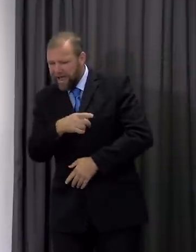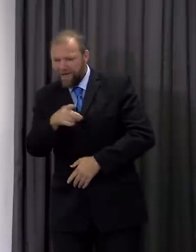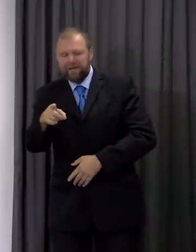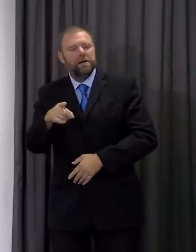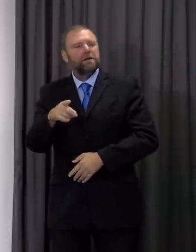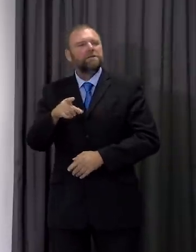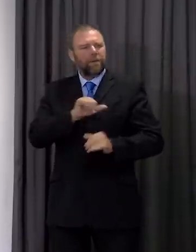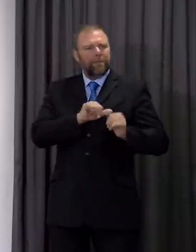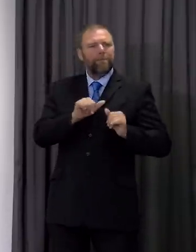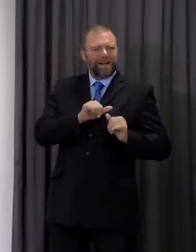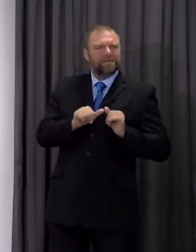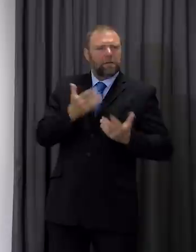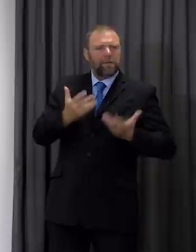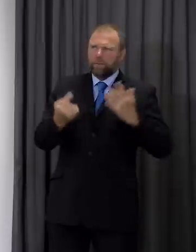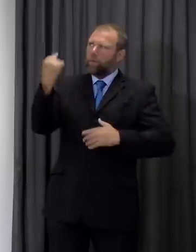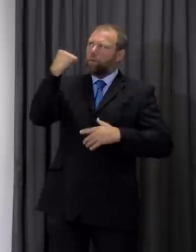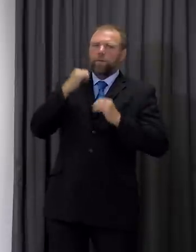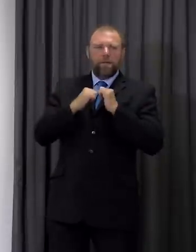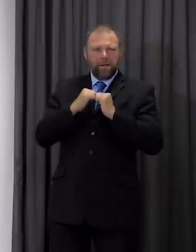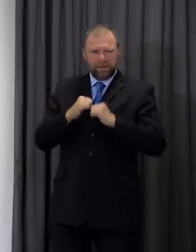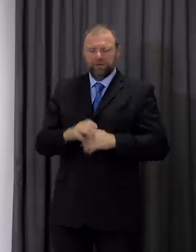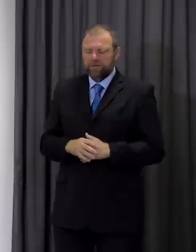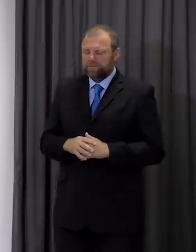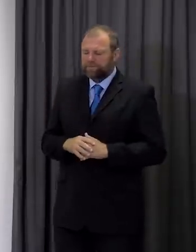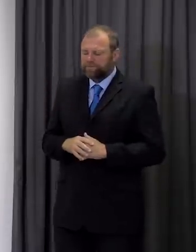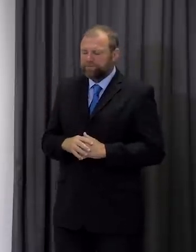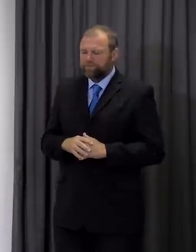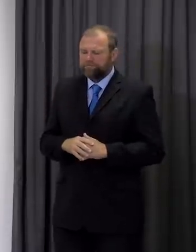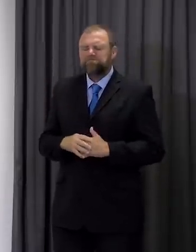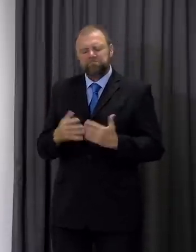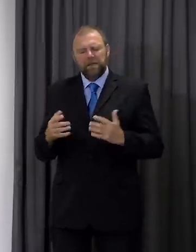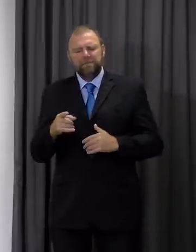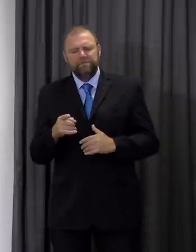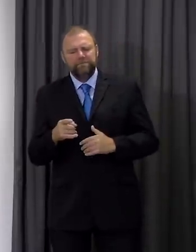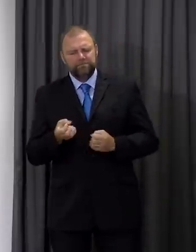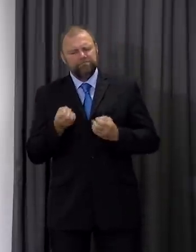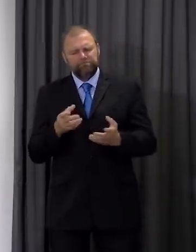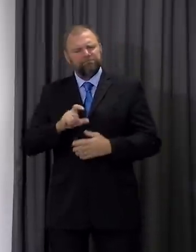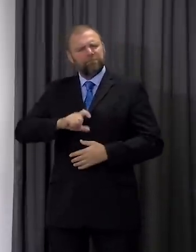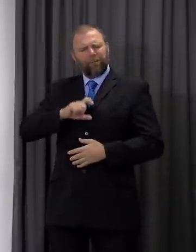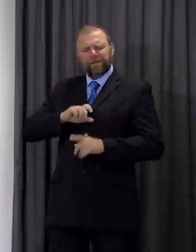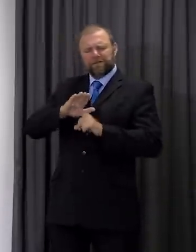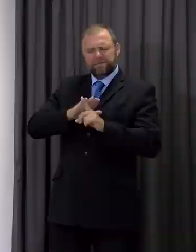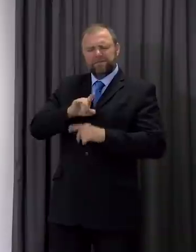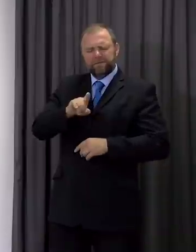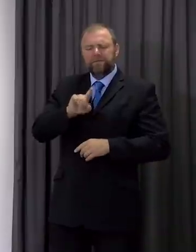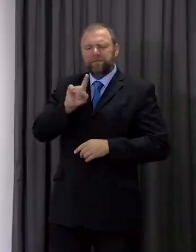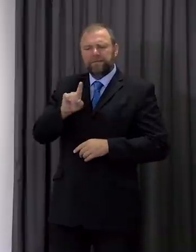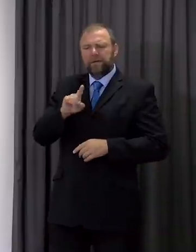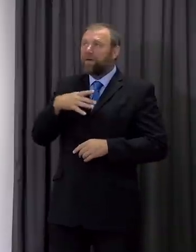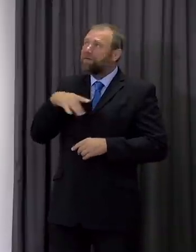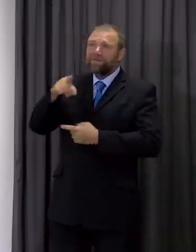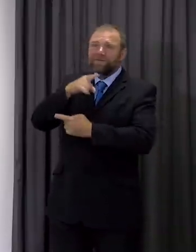previously but even with that additional assurance it is still the case that we do not want our health and social care staff